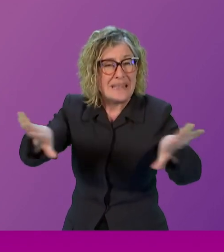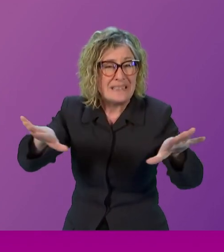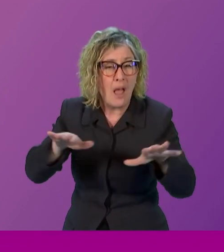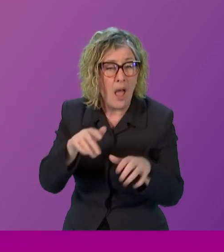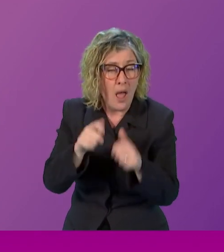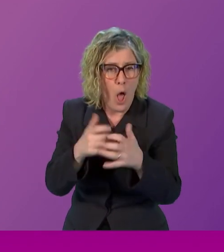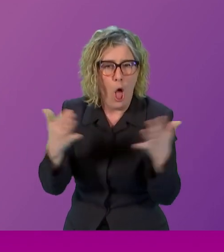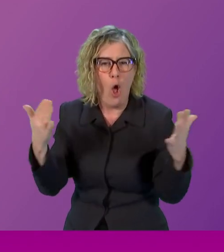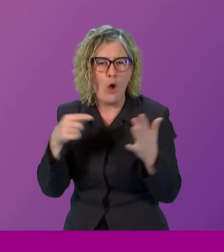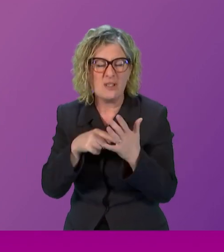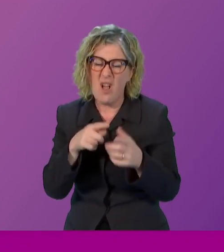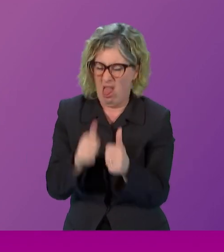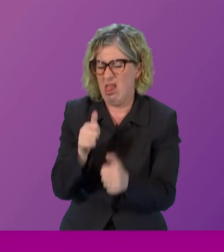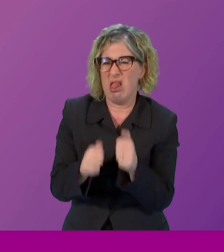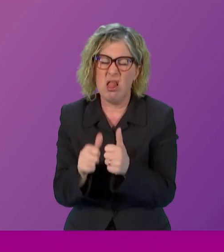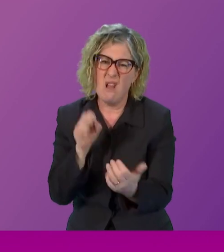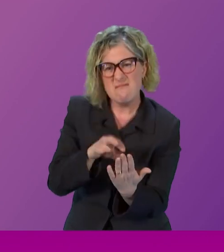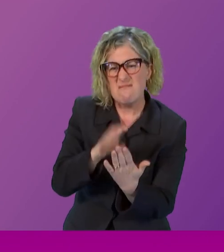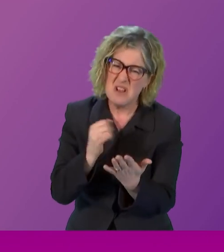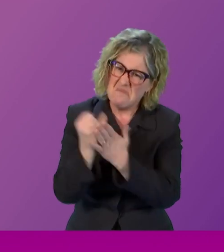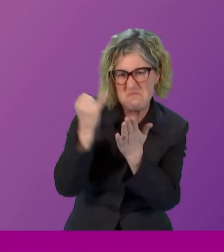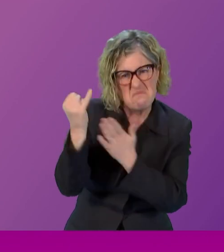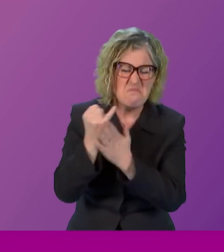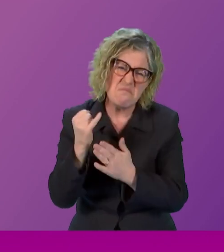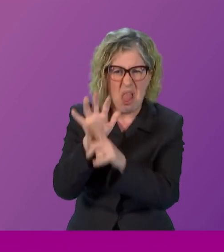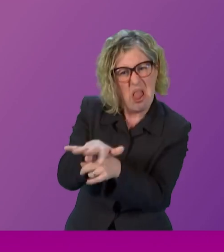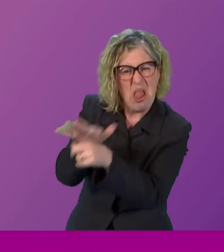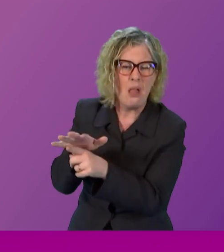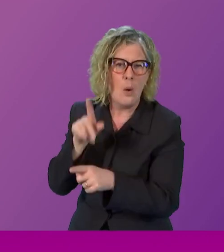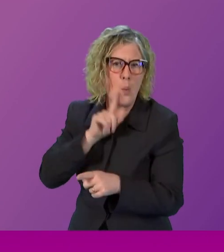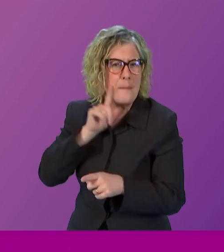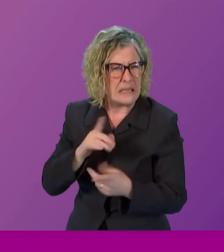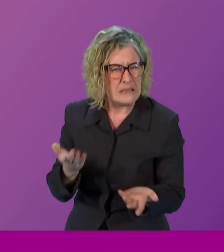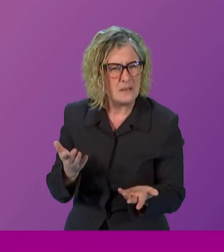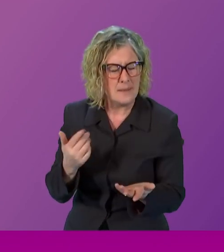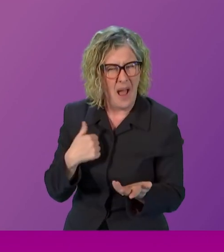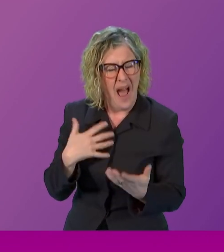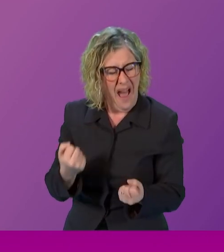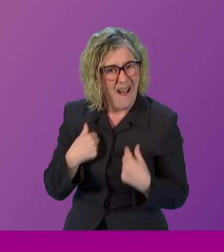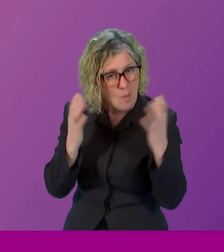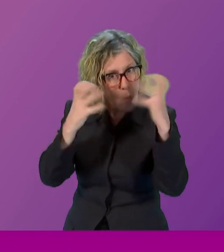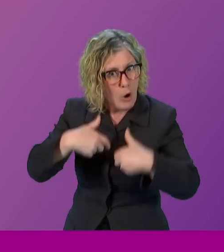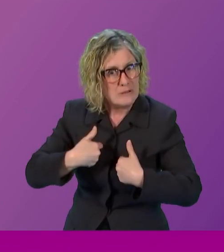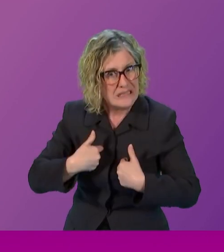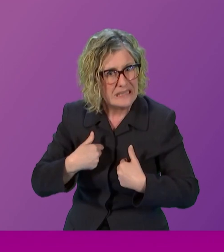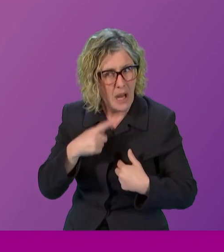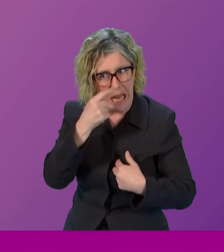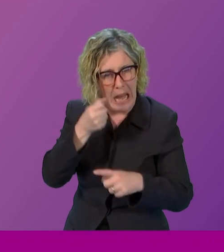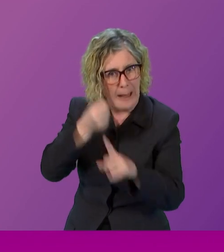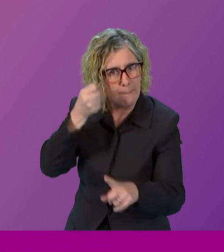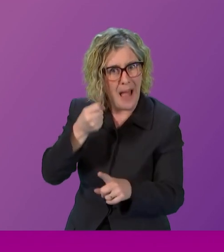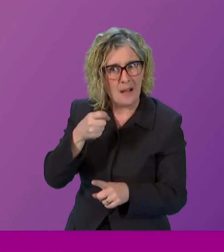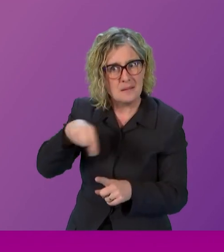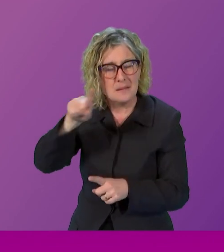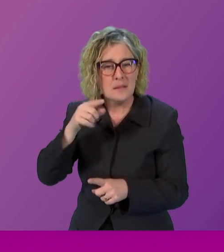those who are hostile to women I genuinely worry about the impact this has on women and girls generally